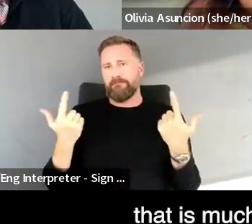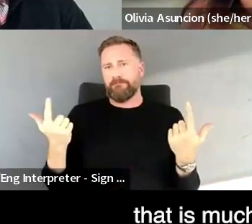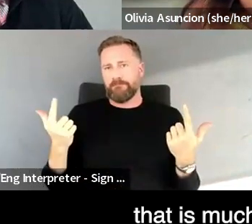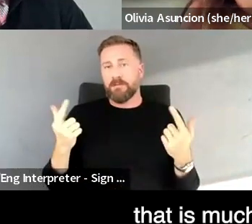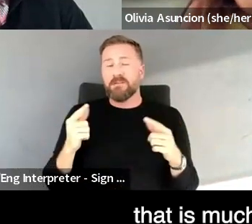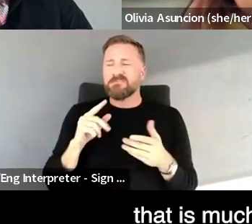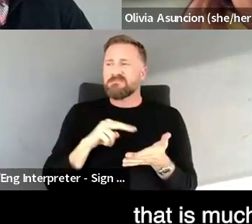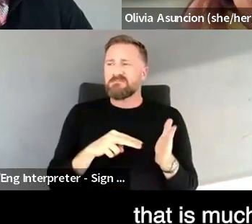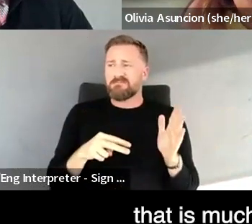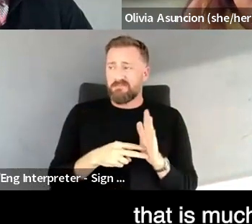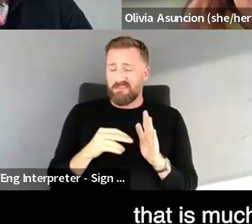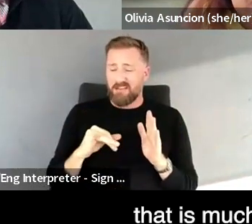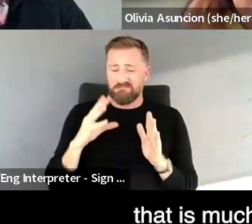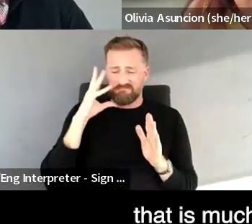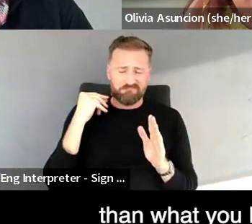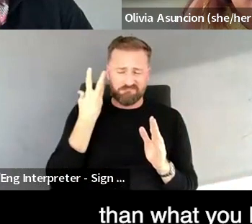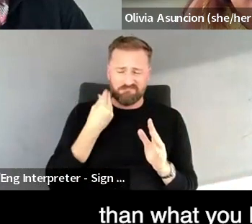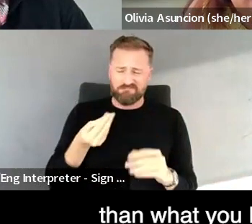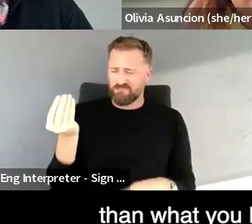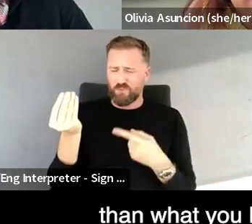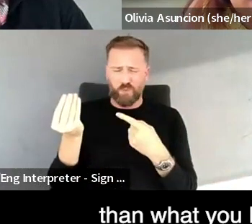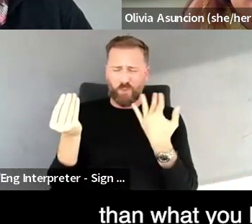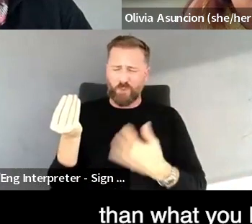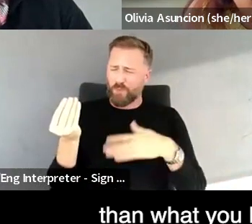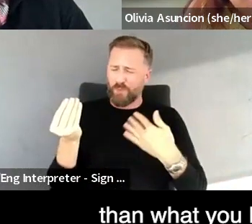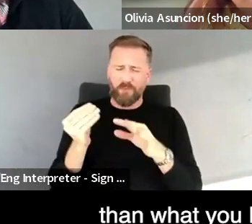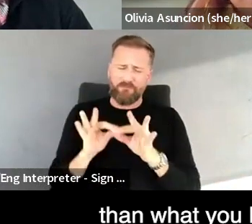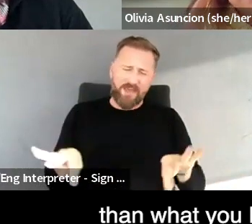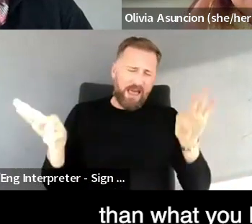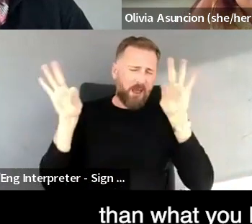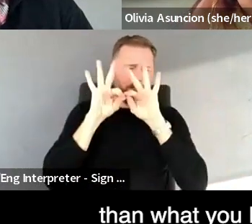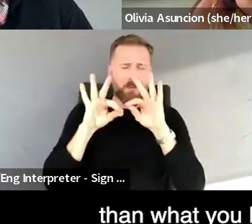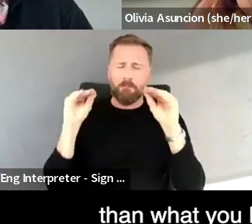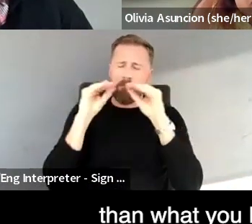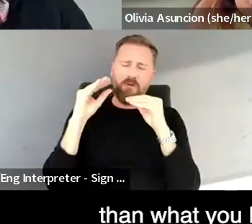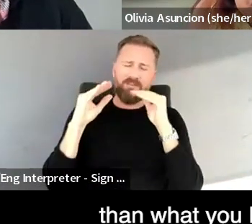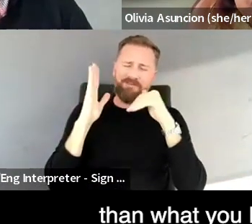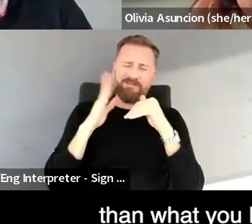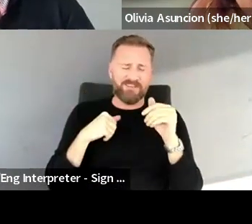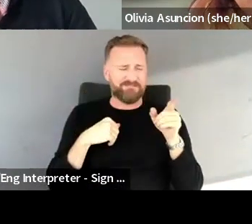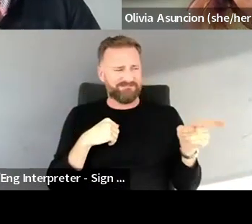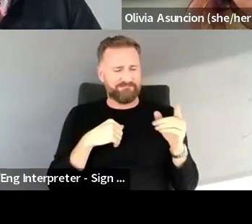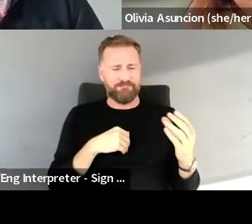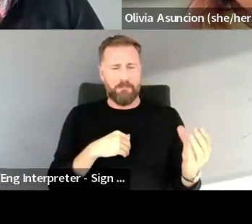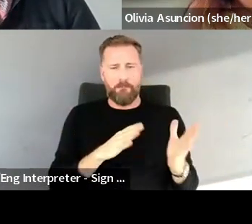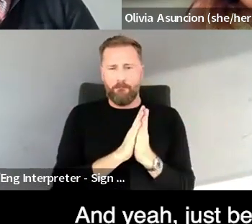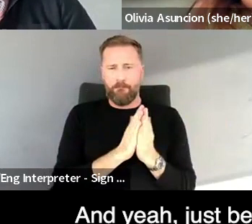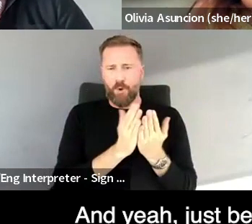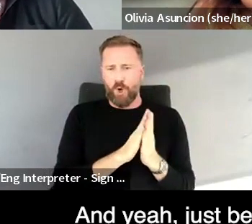much more valuable than what you learn in a textbook. Um,